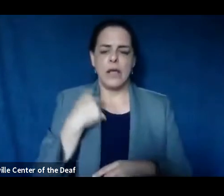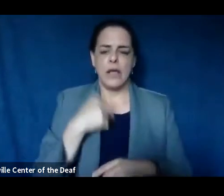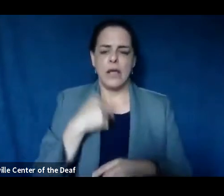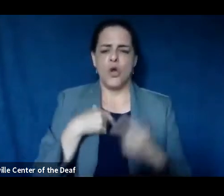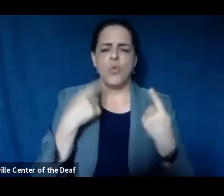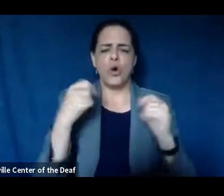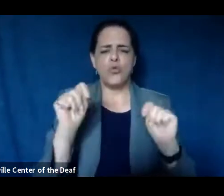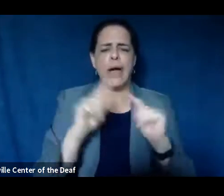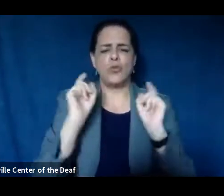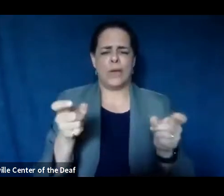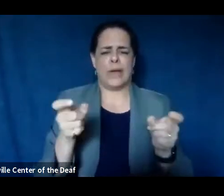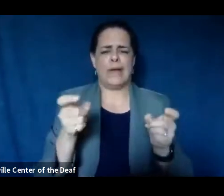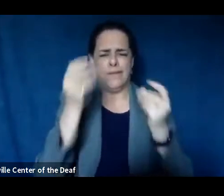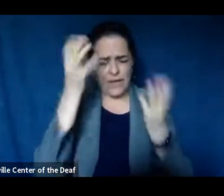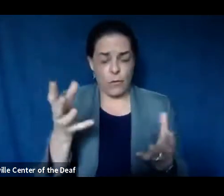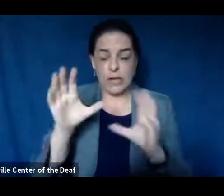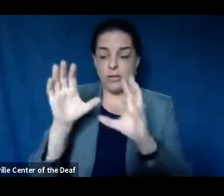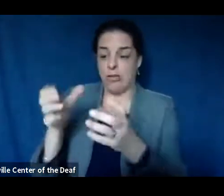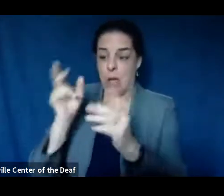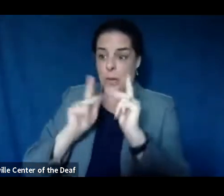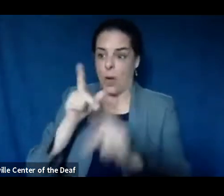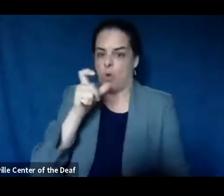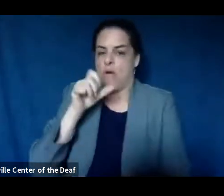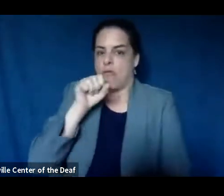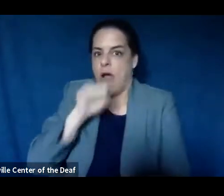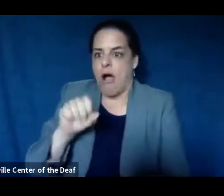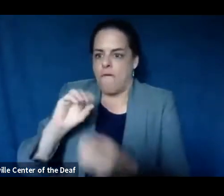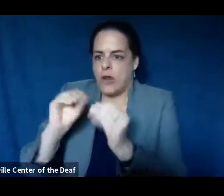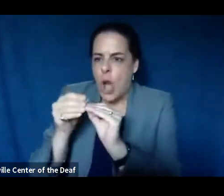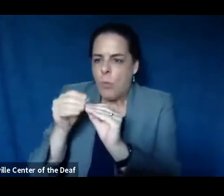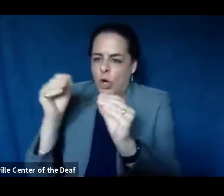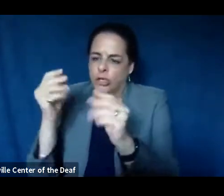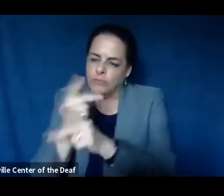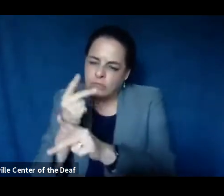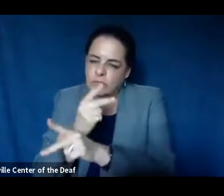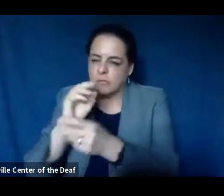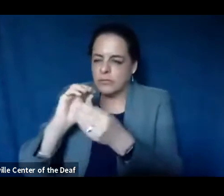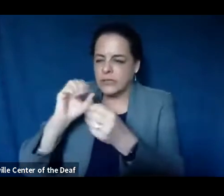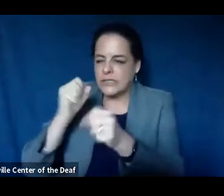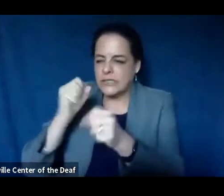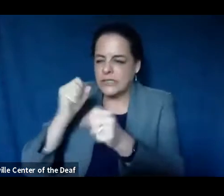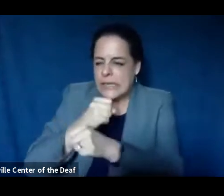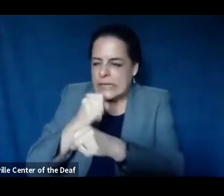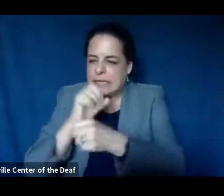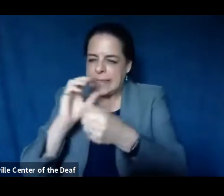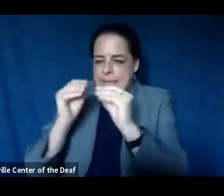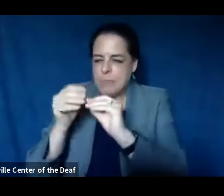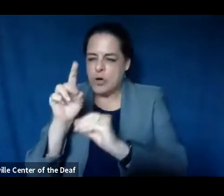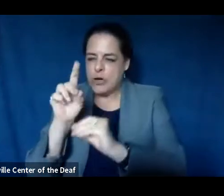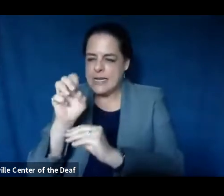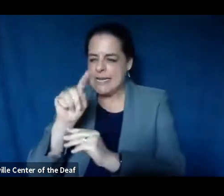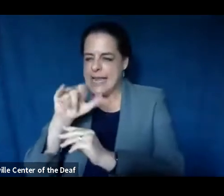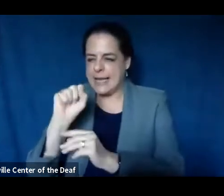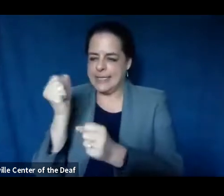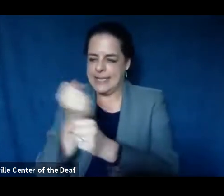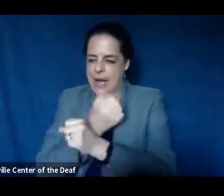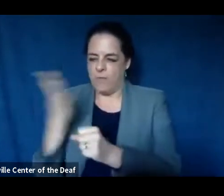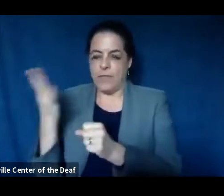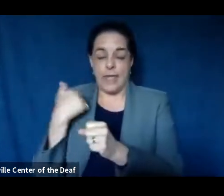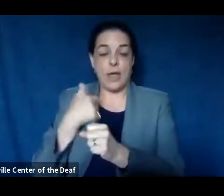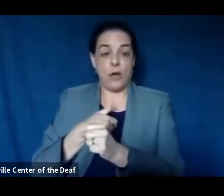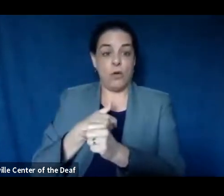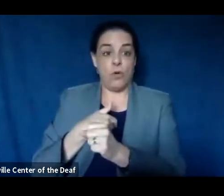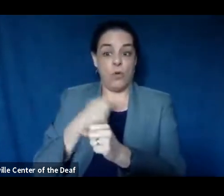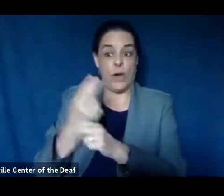groups of people. There's the people that are data lovers and that love all the detail and want to see it. And we hope that's available. And we use that